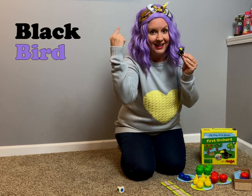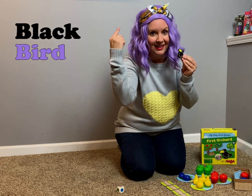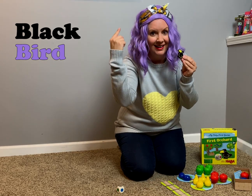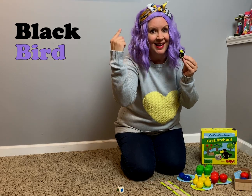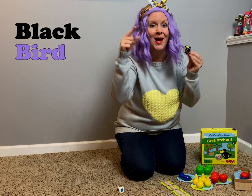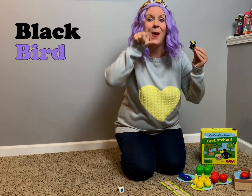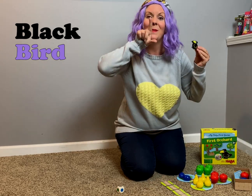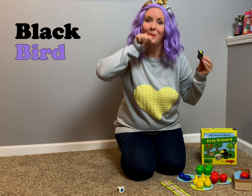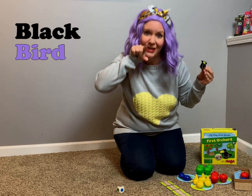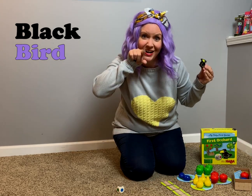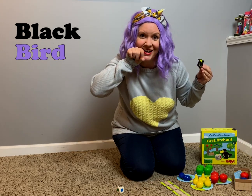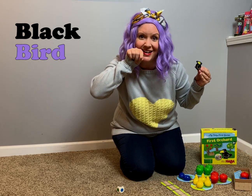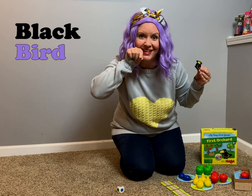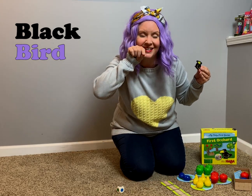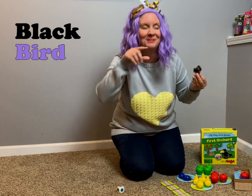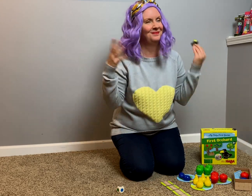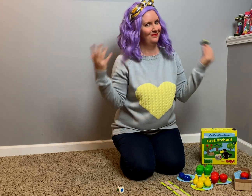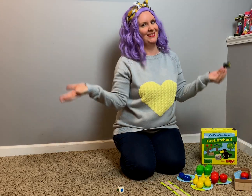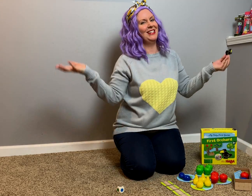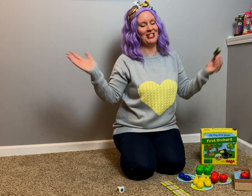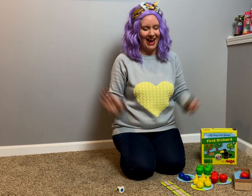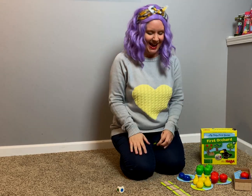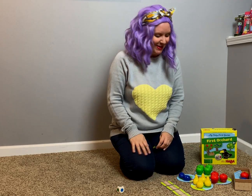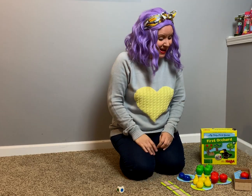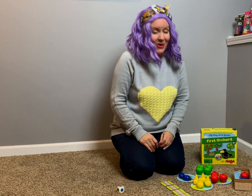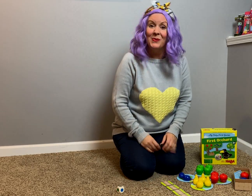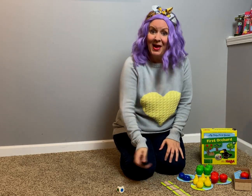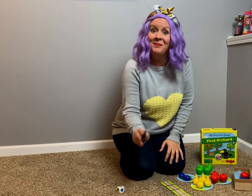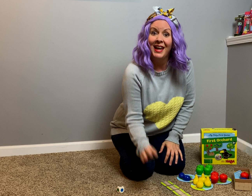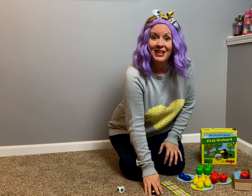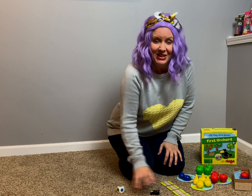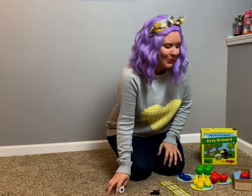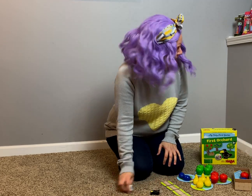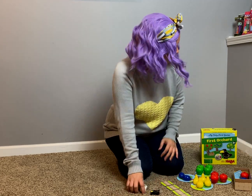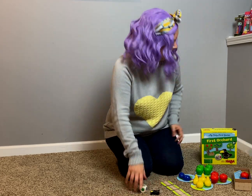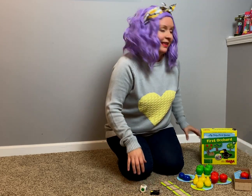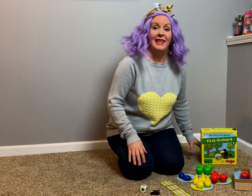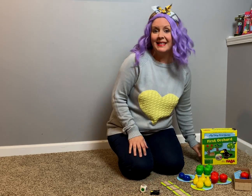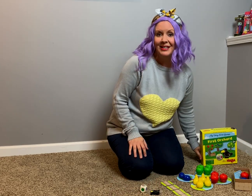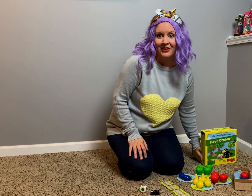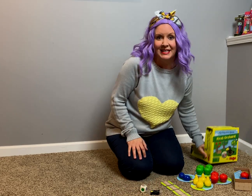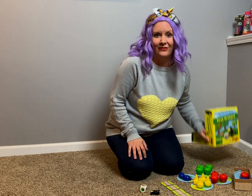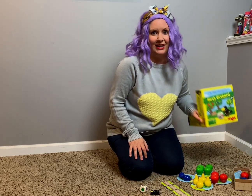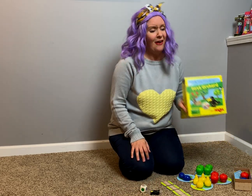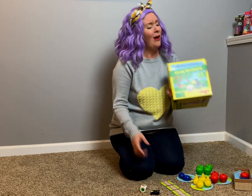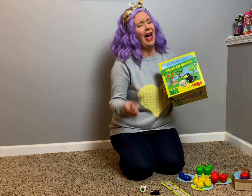Black bird! Good job! Well, you know what? That's it for this video. I